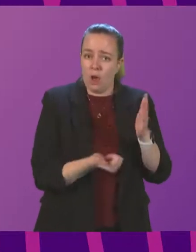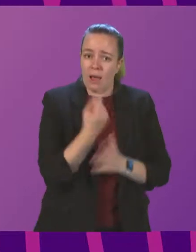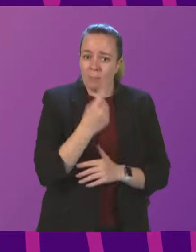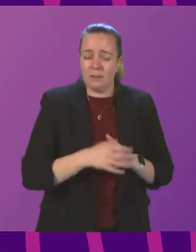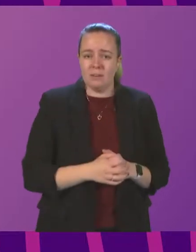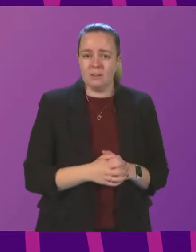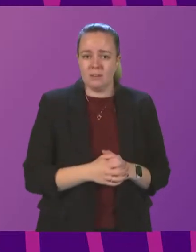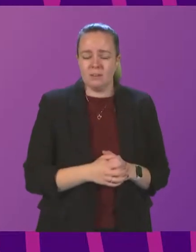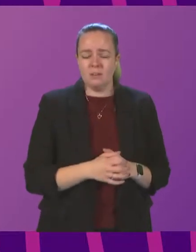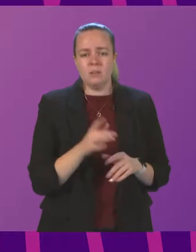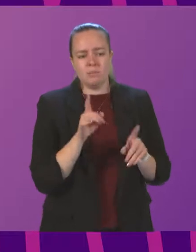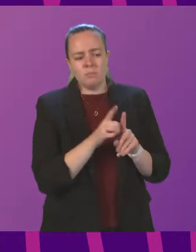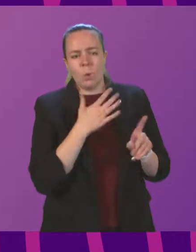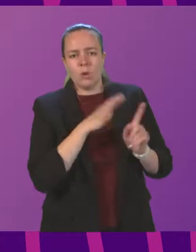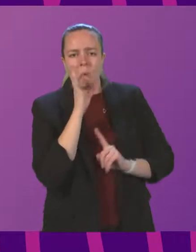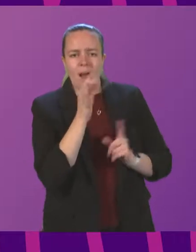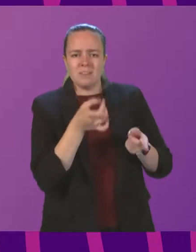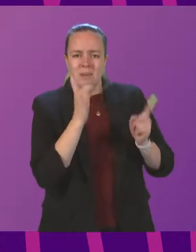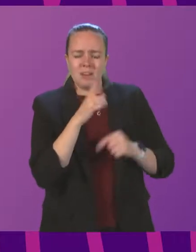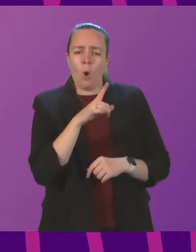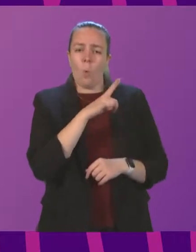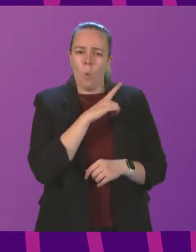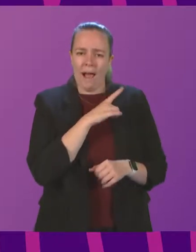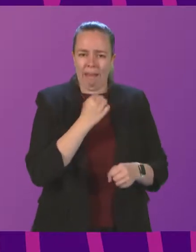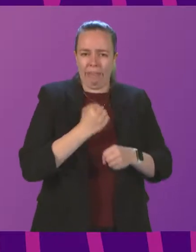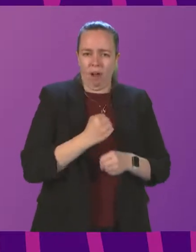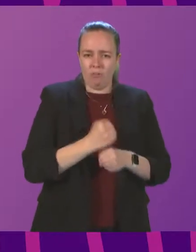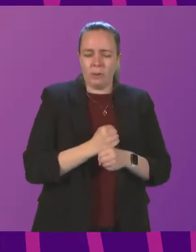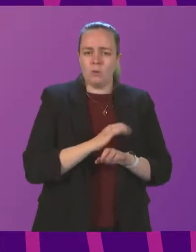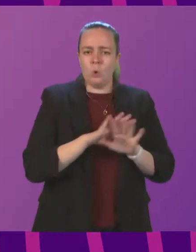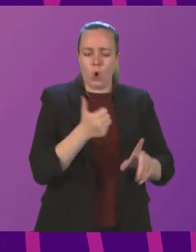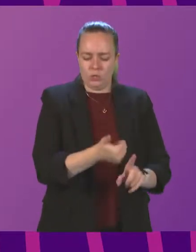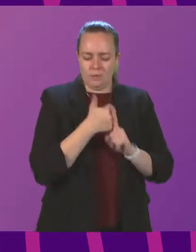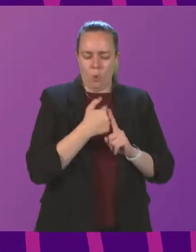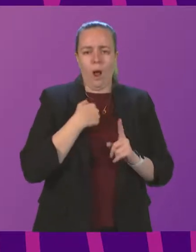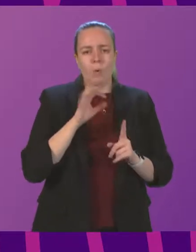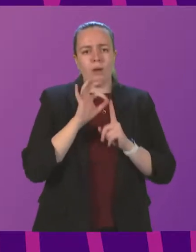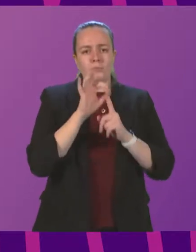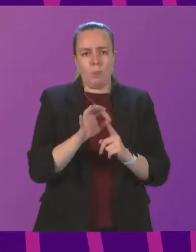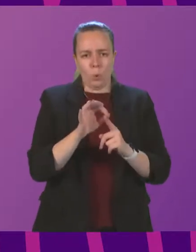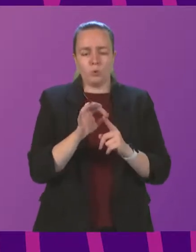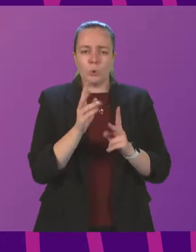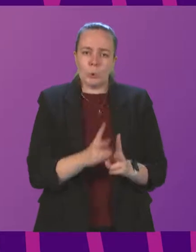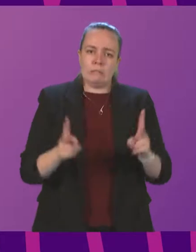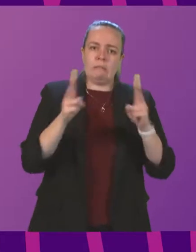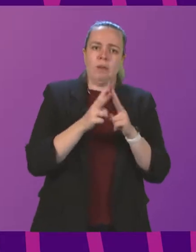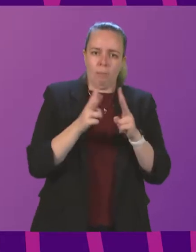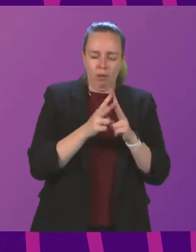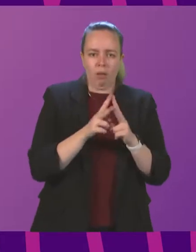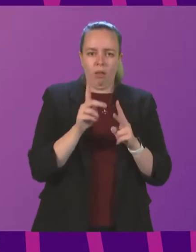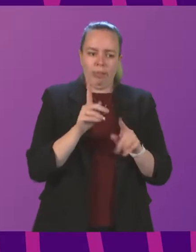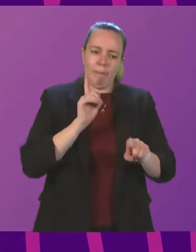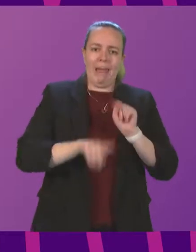In that tone, can I ask the Minister therefore why the Scottish Government will not support our proposals to double the maximum penalty